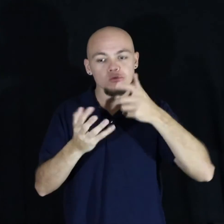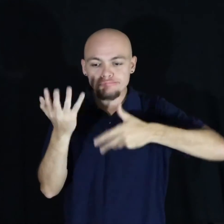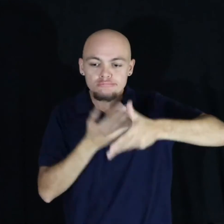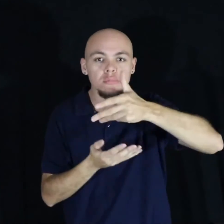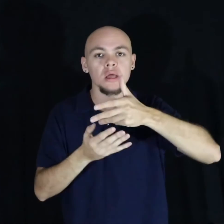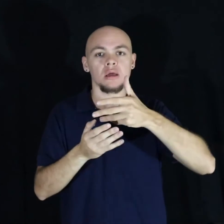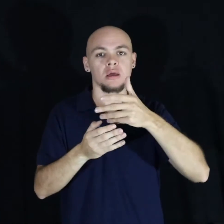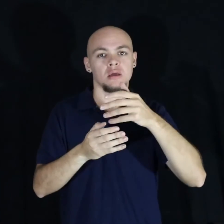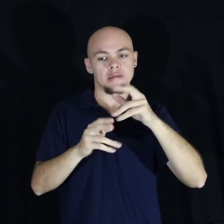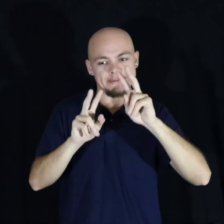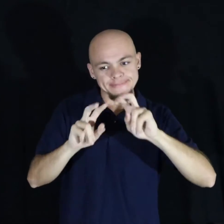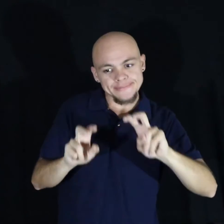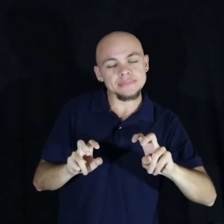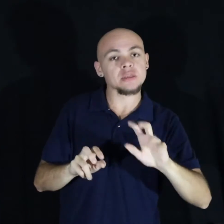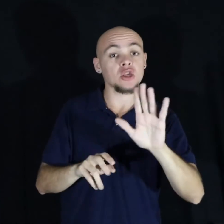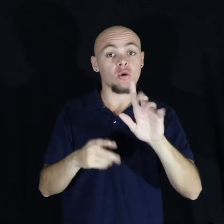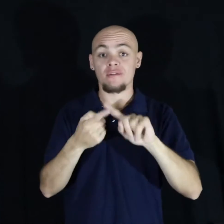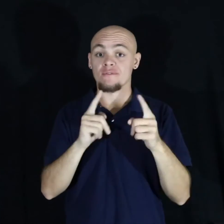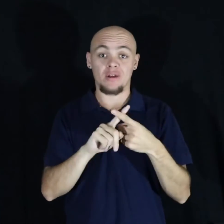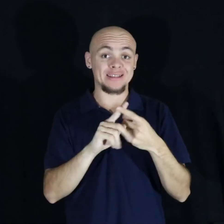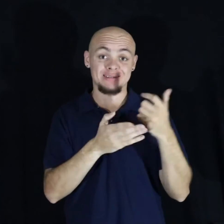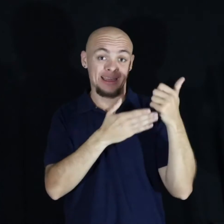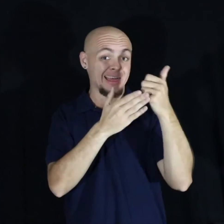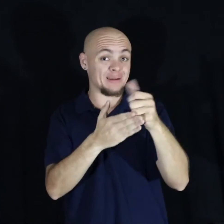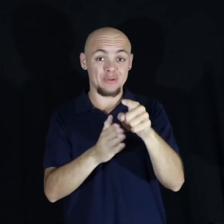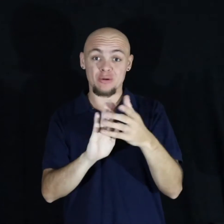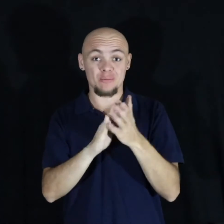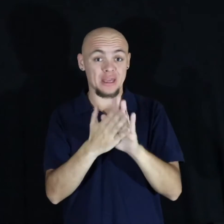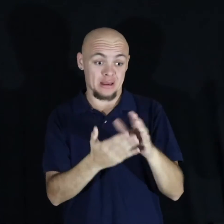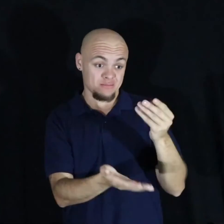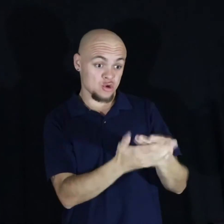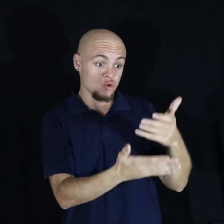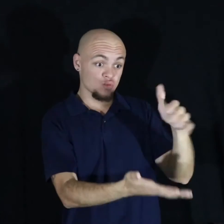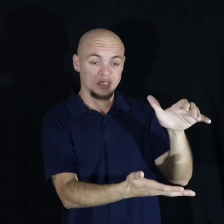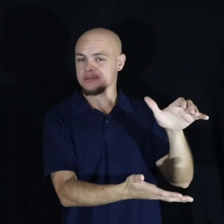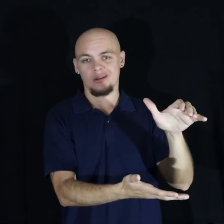Your friends are not going to make you rich. Strangers will.